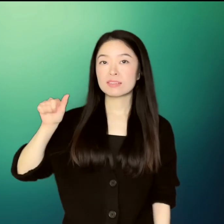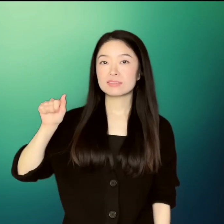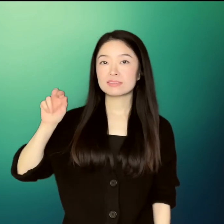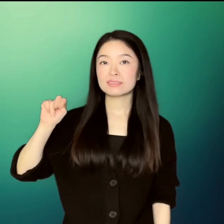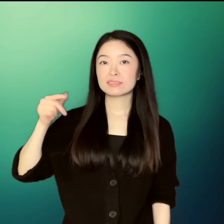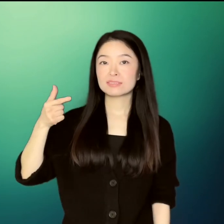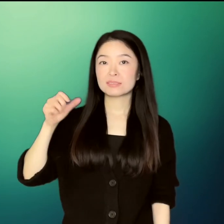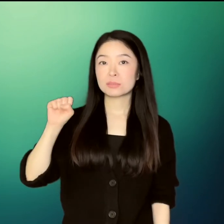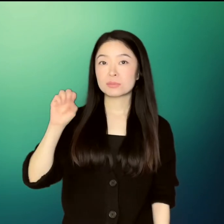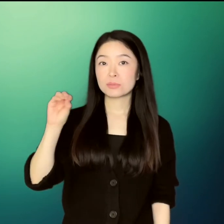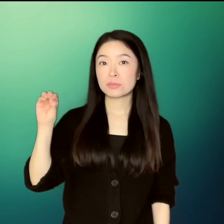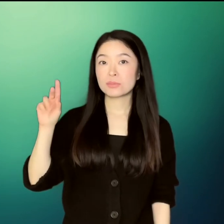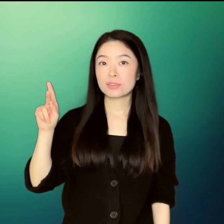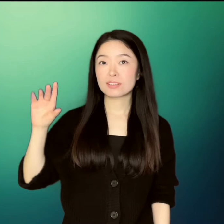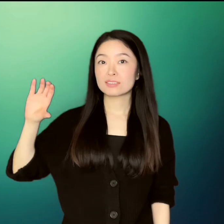Yang Sook Choi.